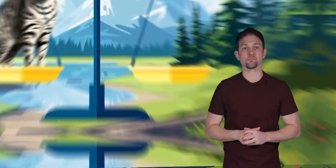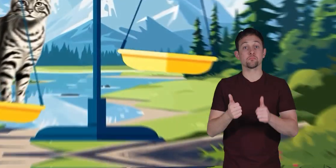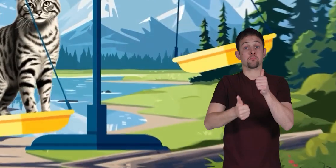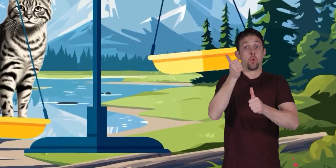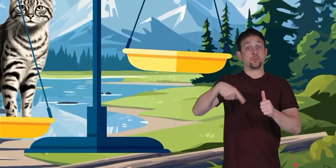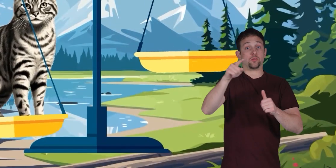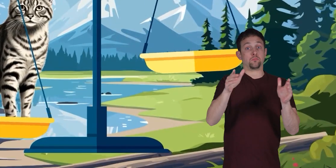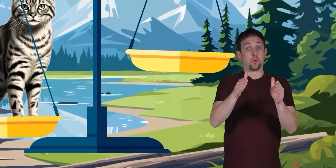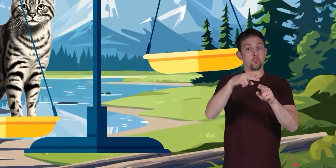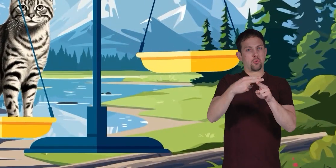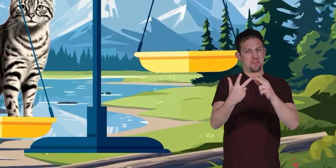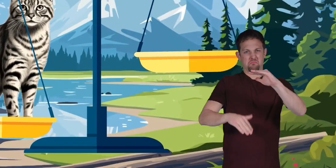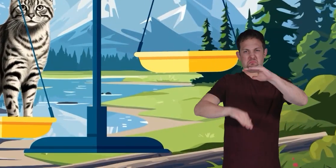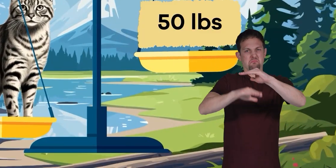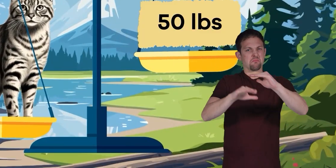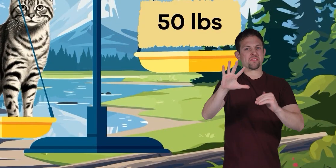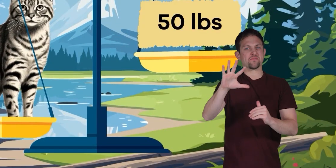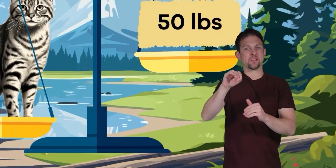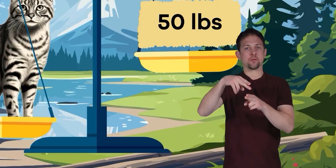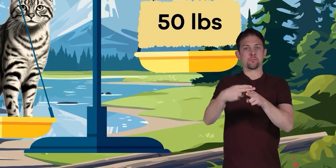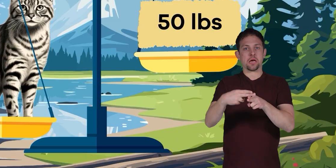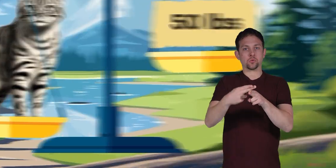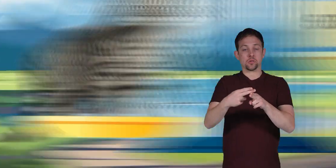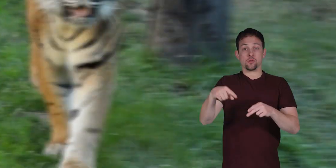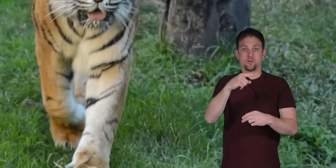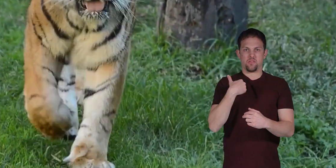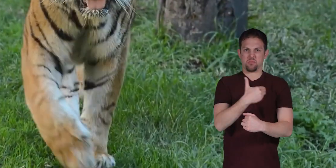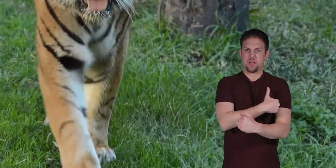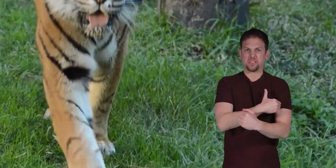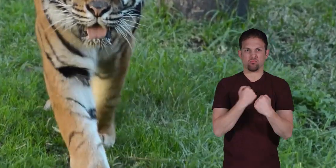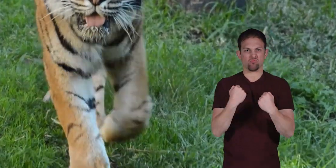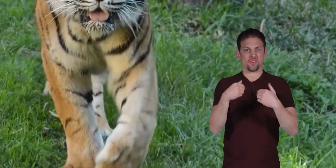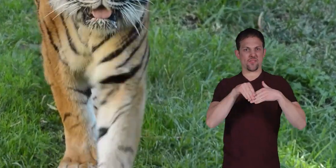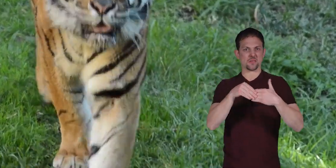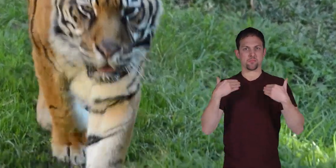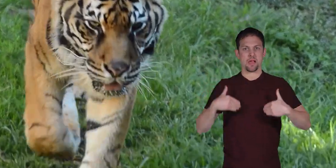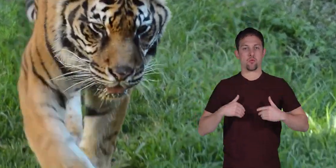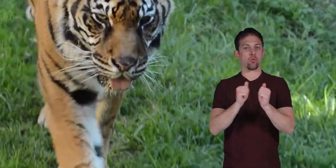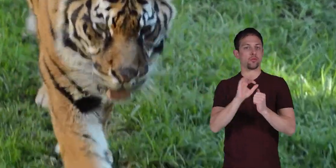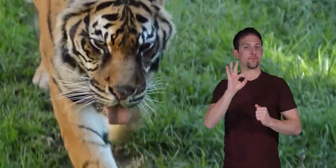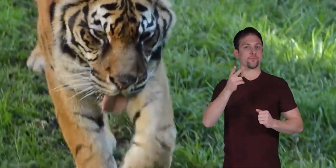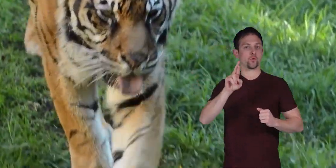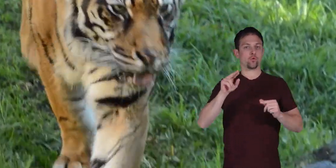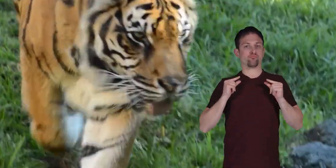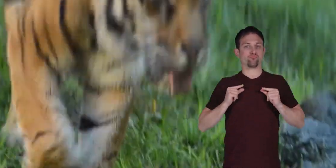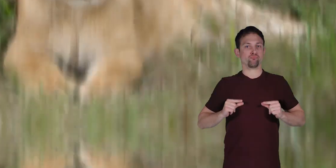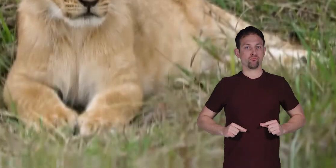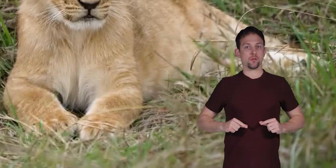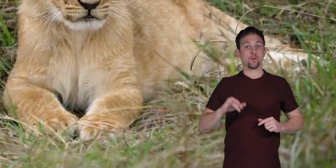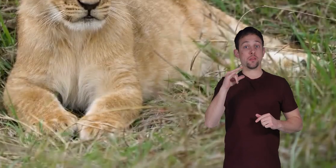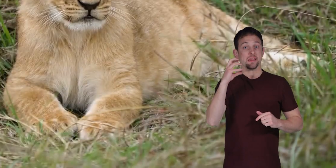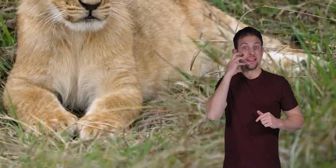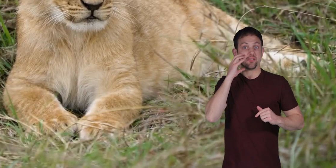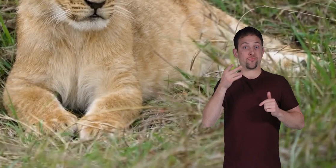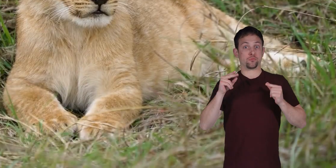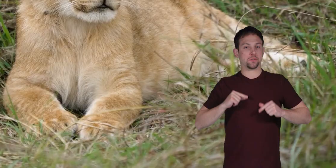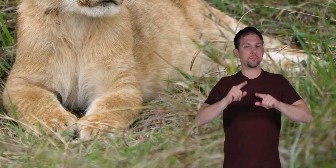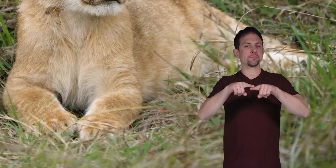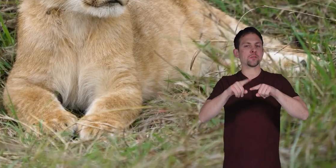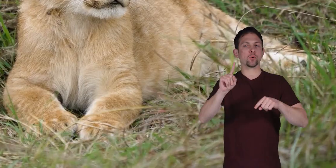Most of them are small and weigh less than 50 pounds. They have muscular, flexible bodies with fur. The thickness of their fur depends